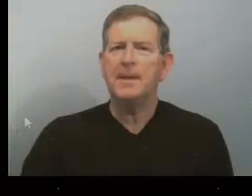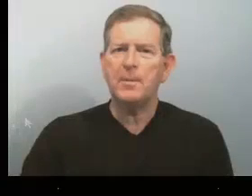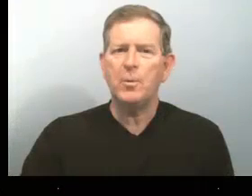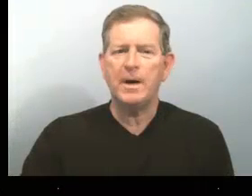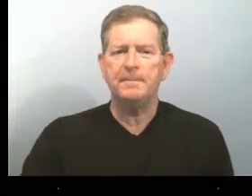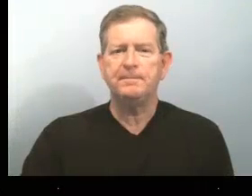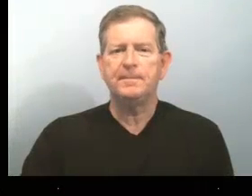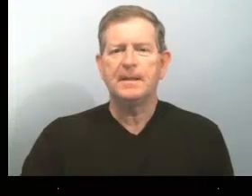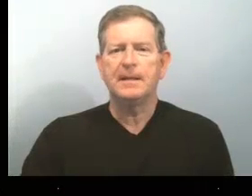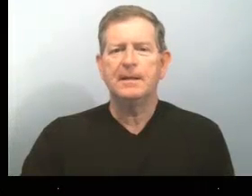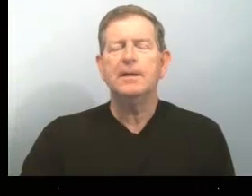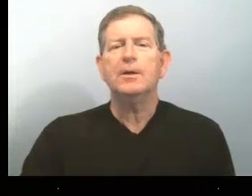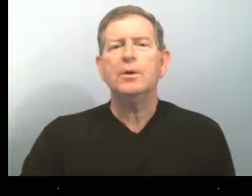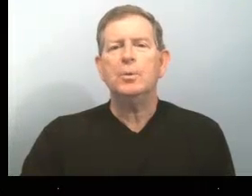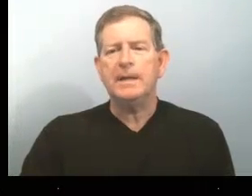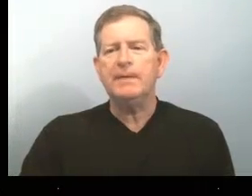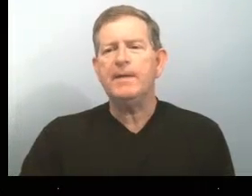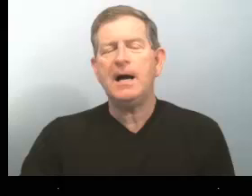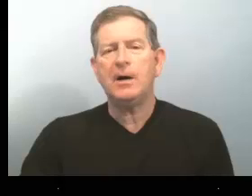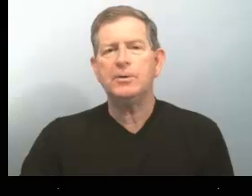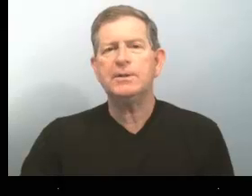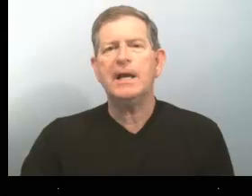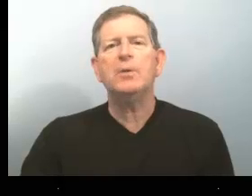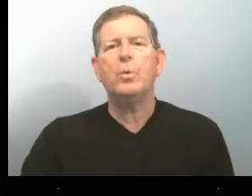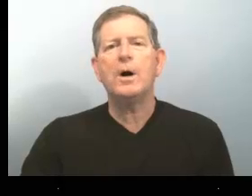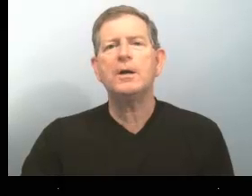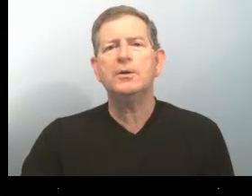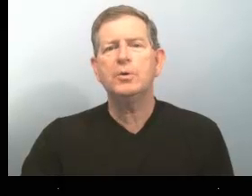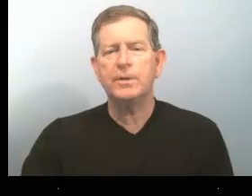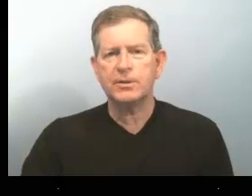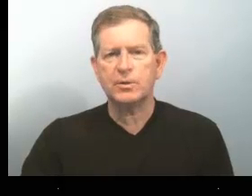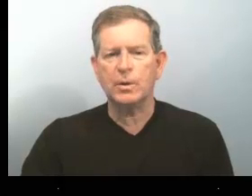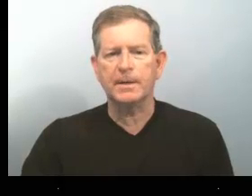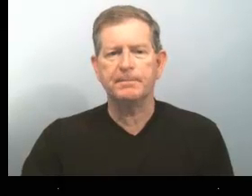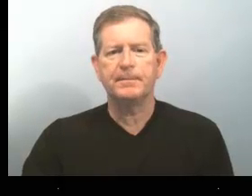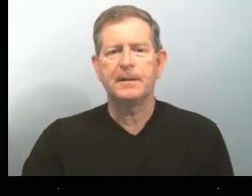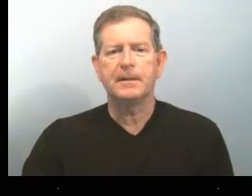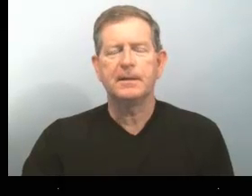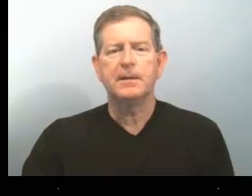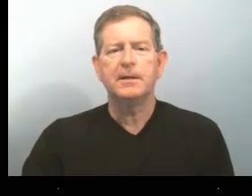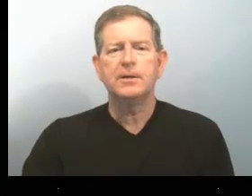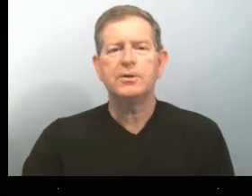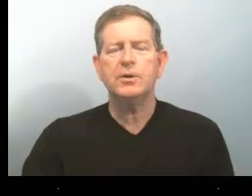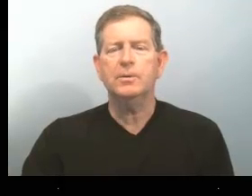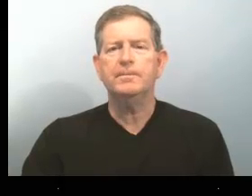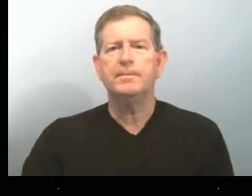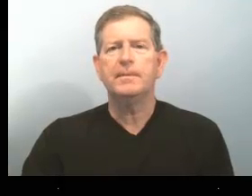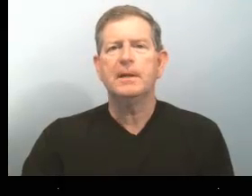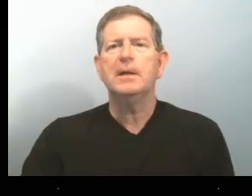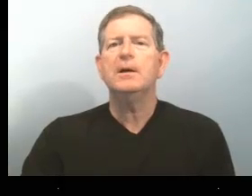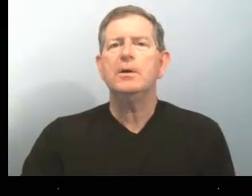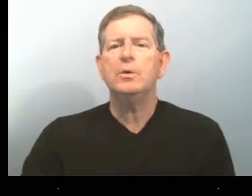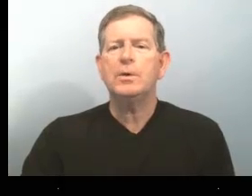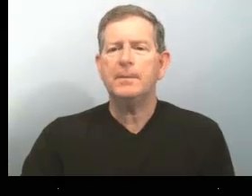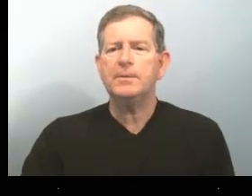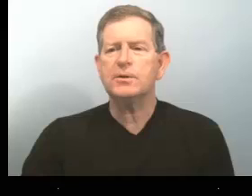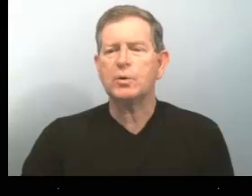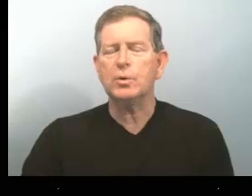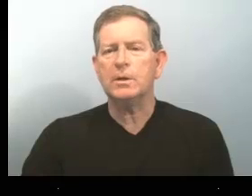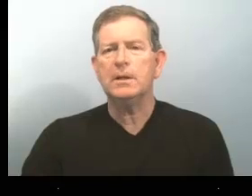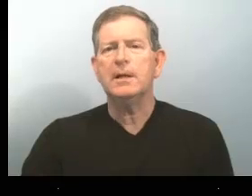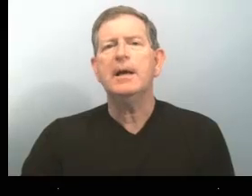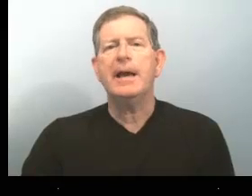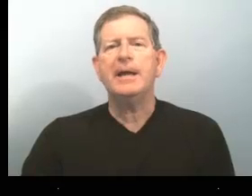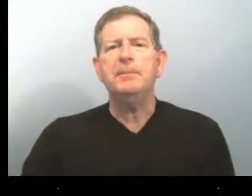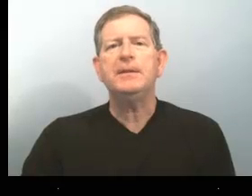1. You leave the house and walk to the store 2. You come to